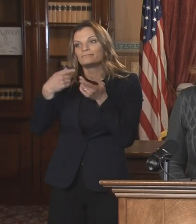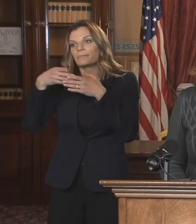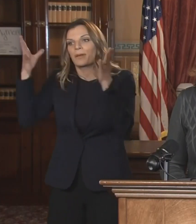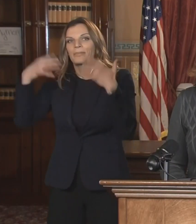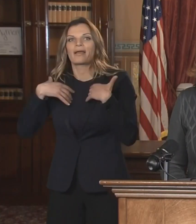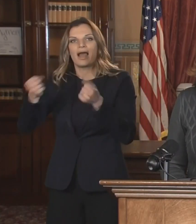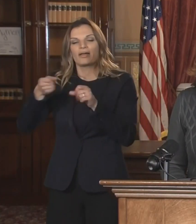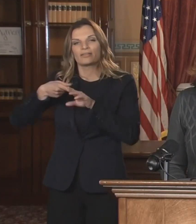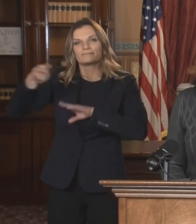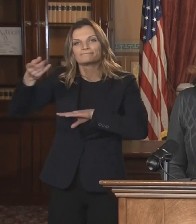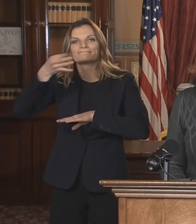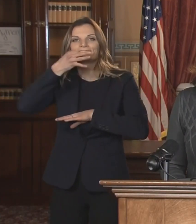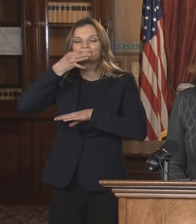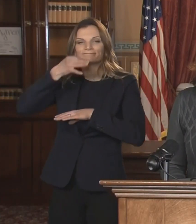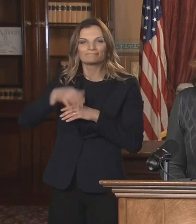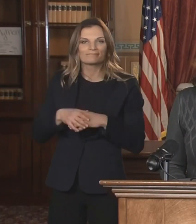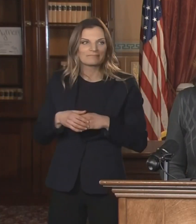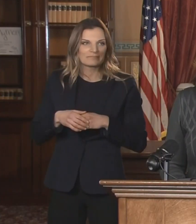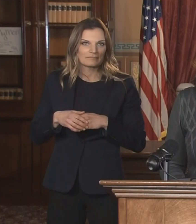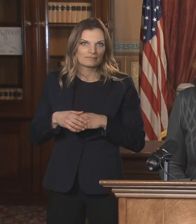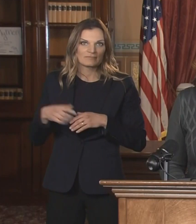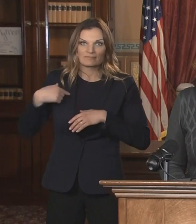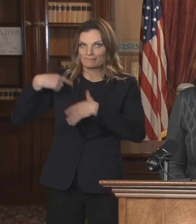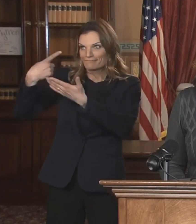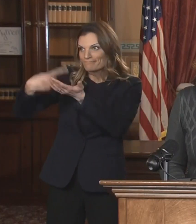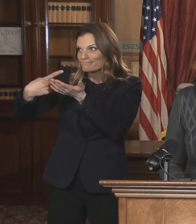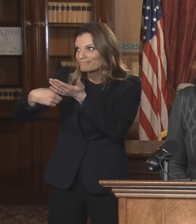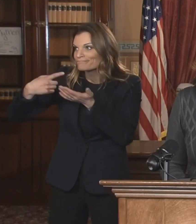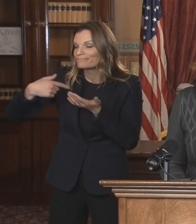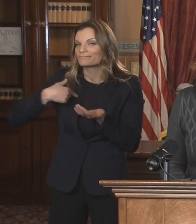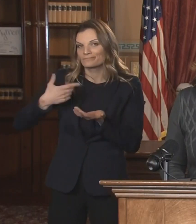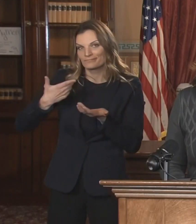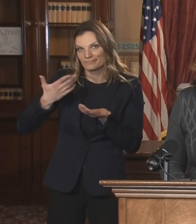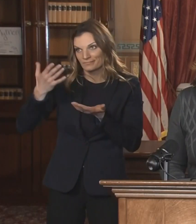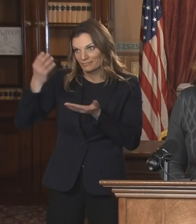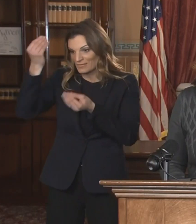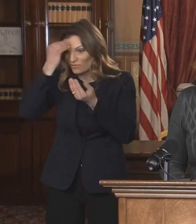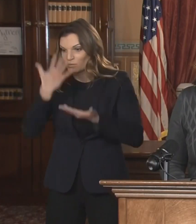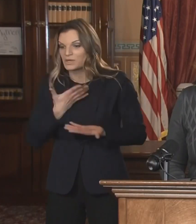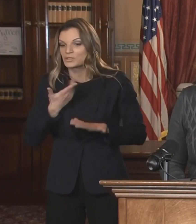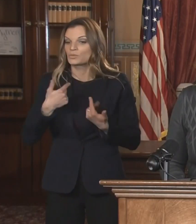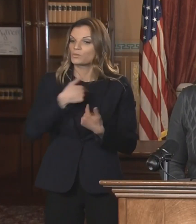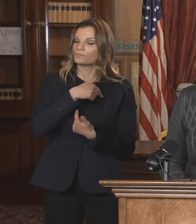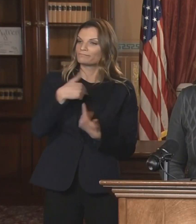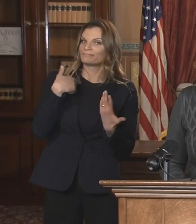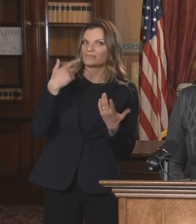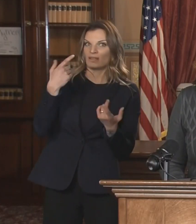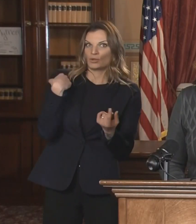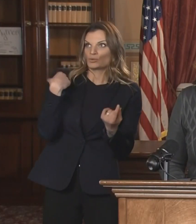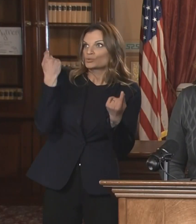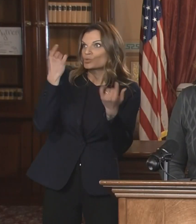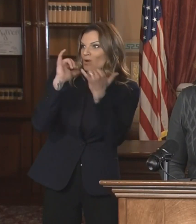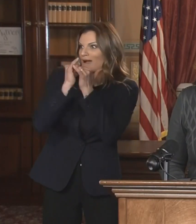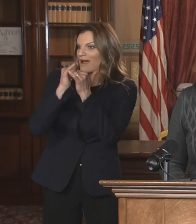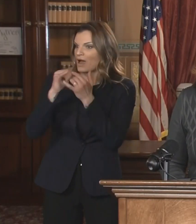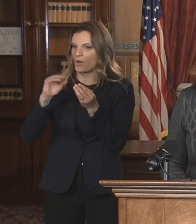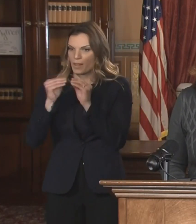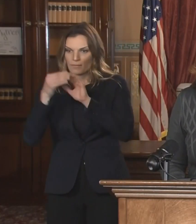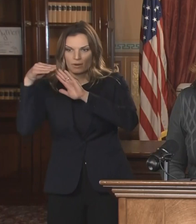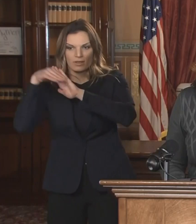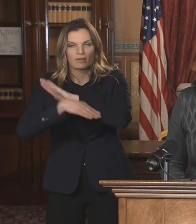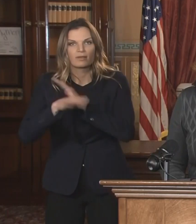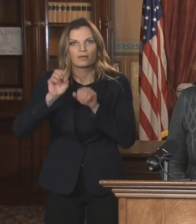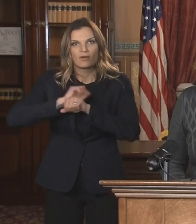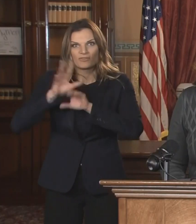and getting this this data, we know we know what it takes to be successful here. And if more